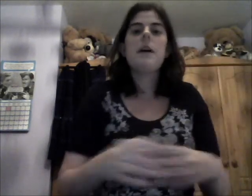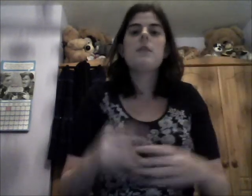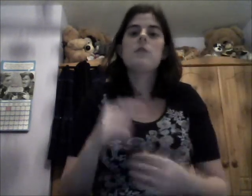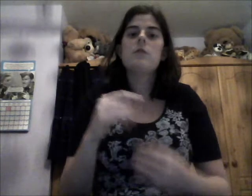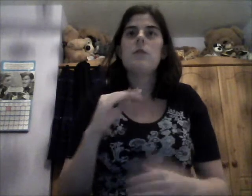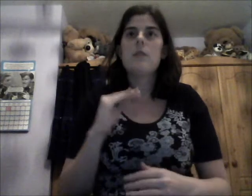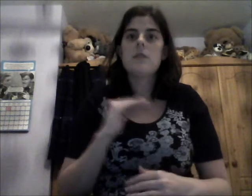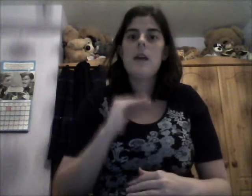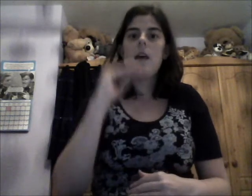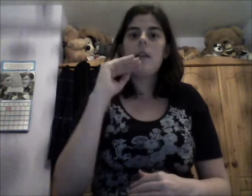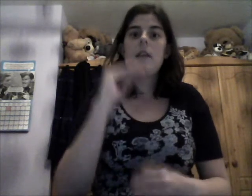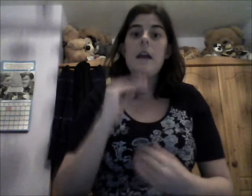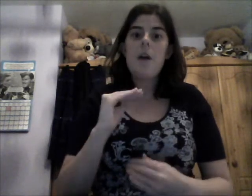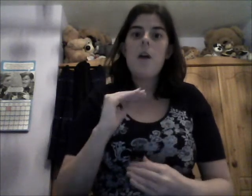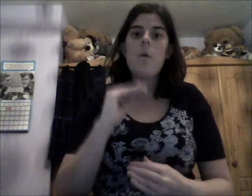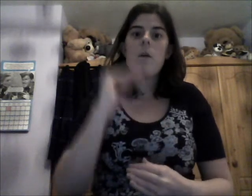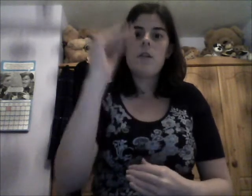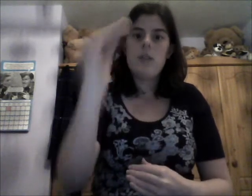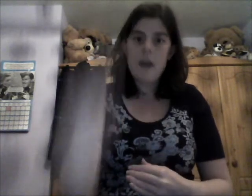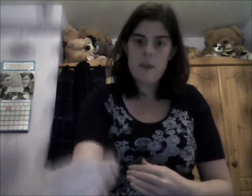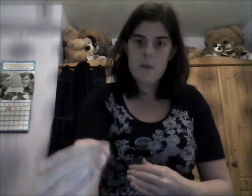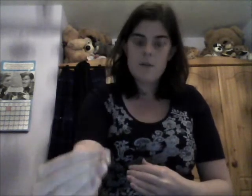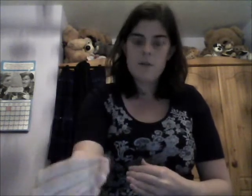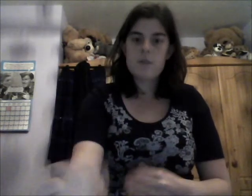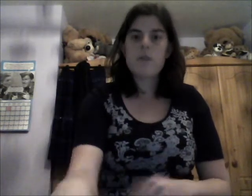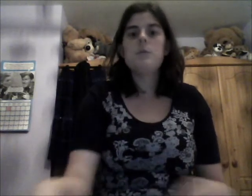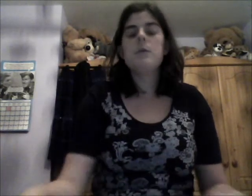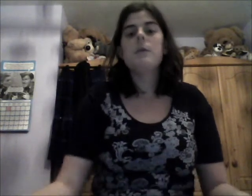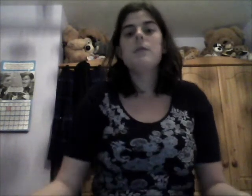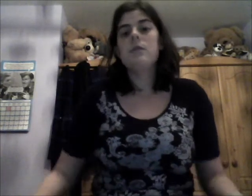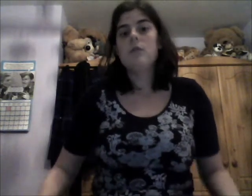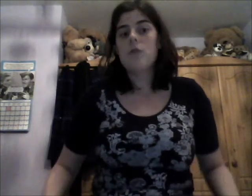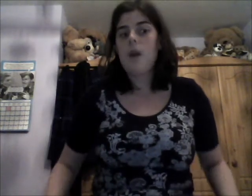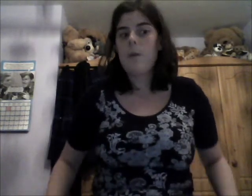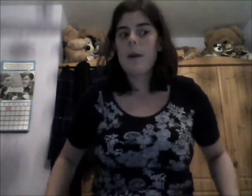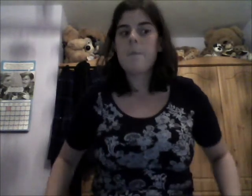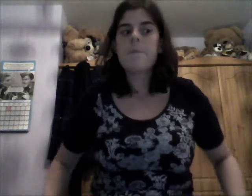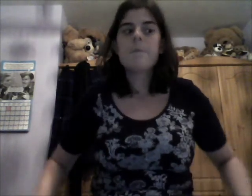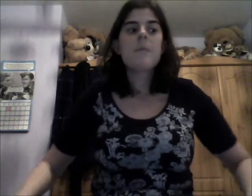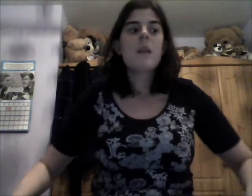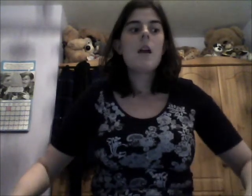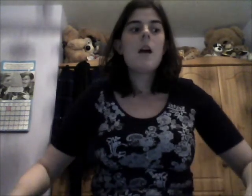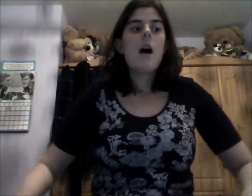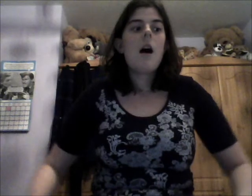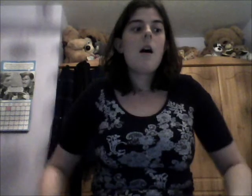just so long as they know they're the person that's going to be doing the describing. Um,